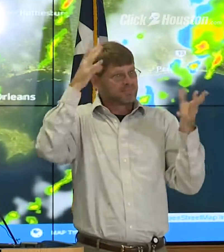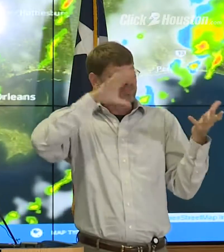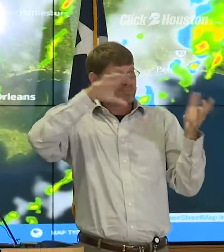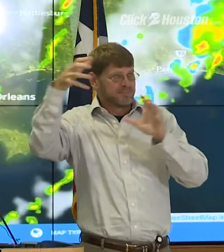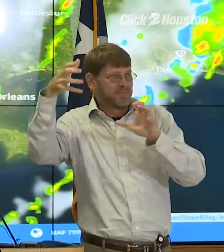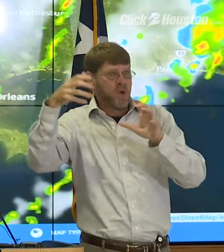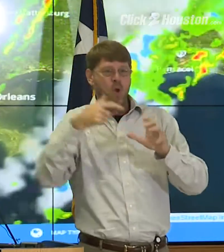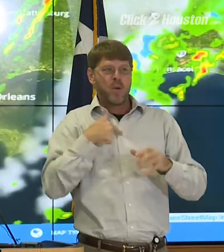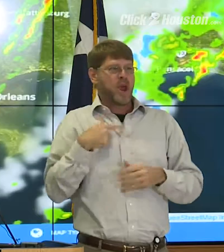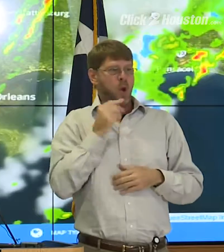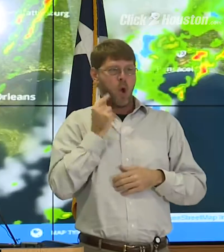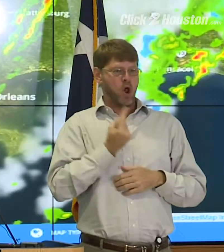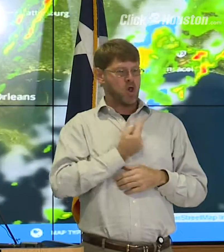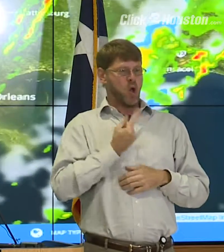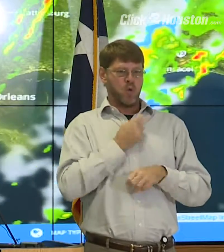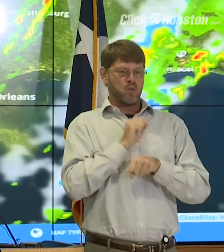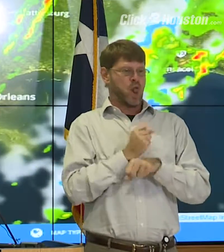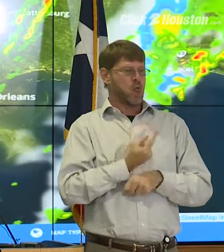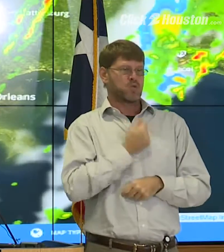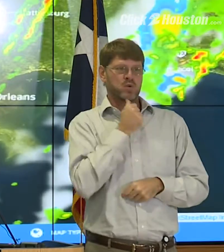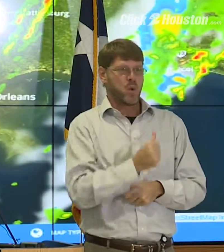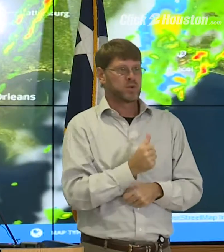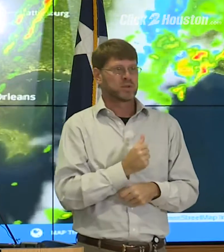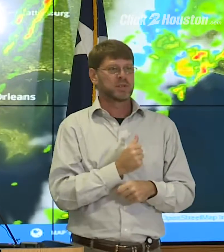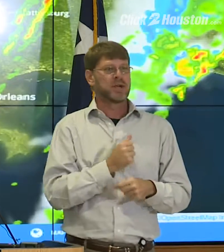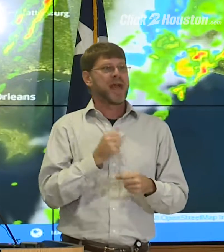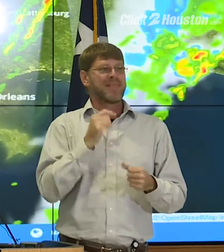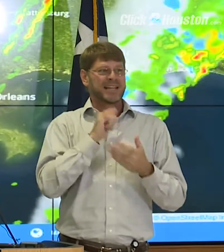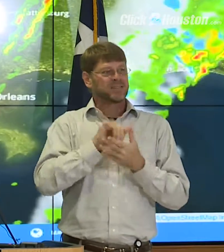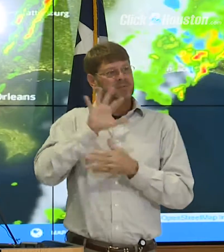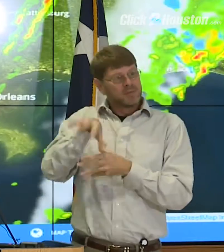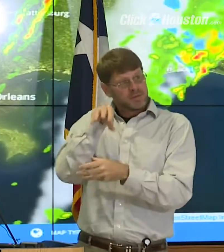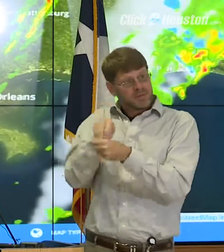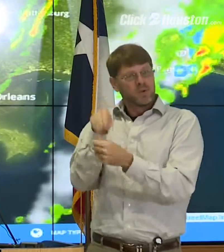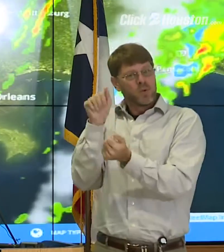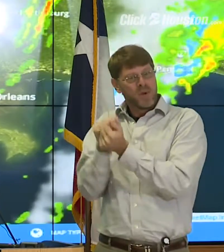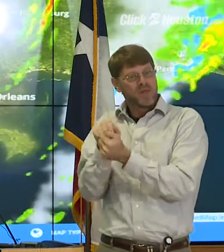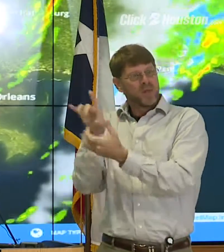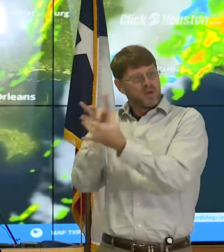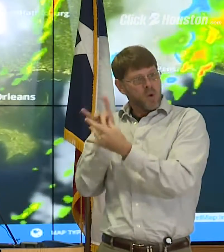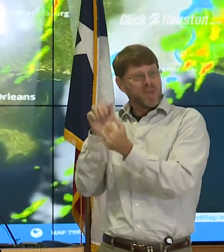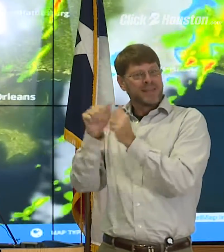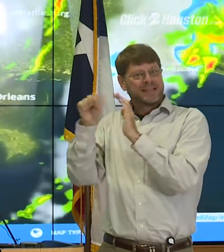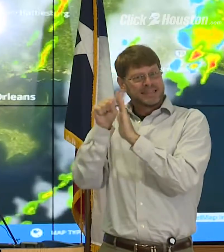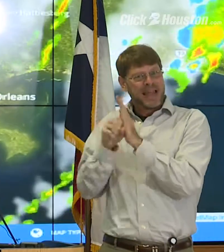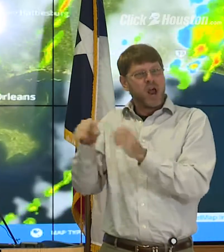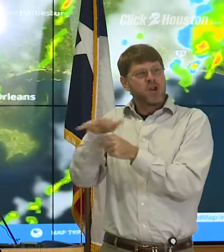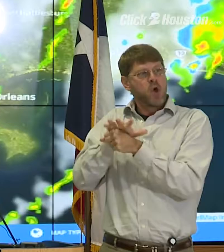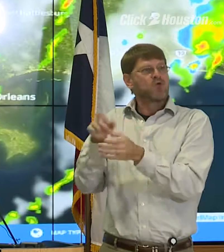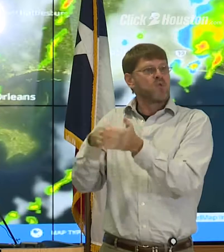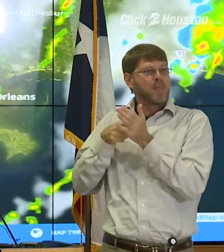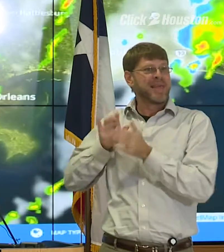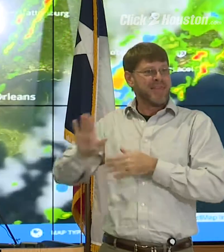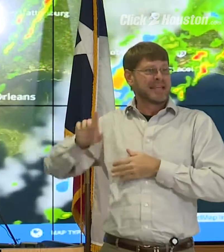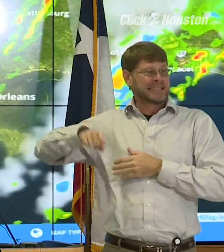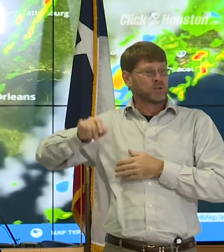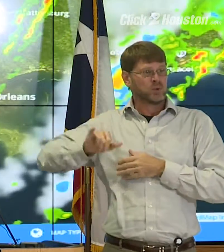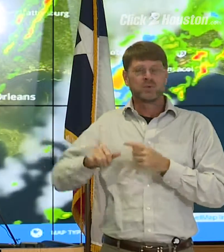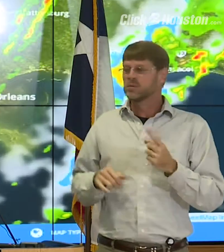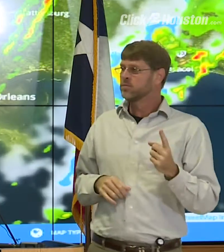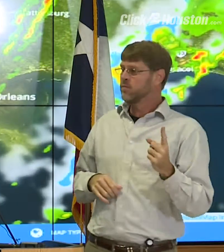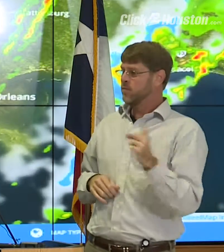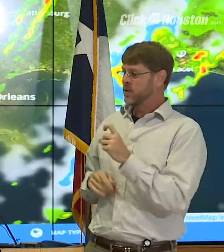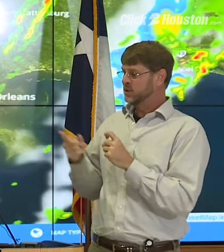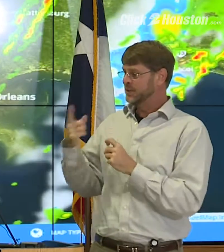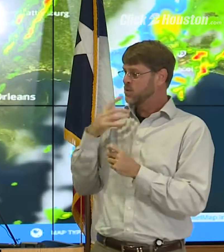don't do anything on our own. This is all in combination and coordination with state and local requirements and needs. You said